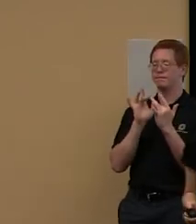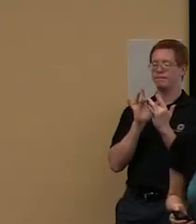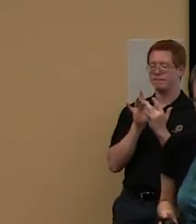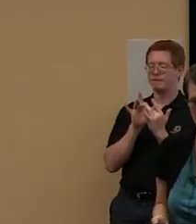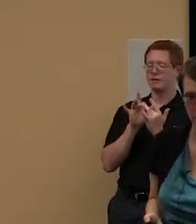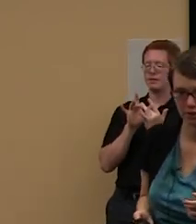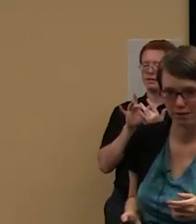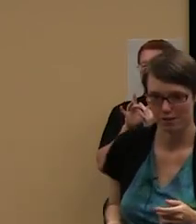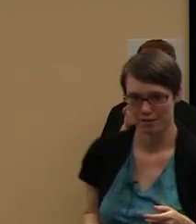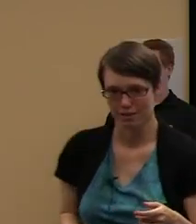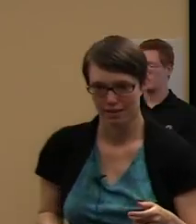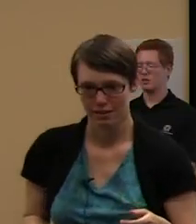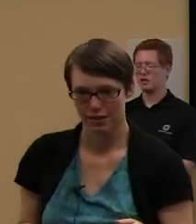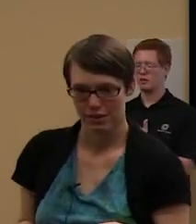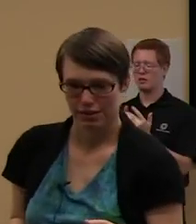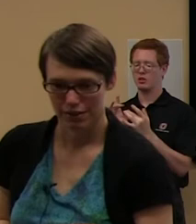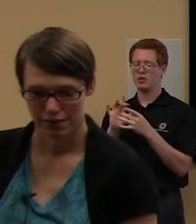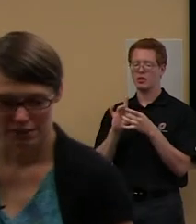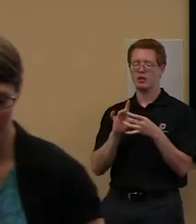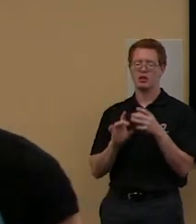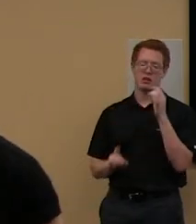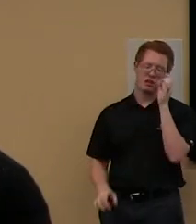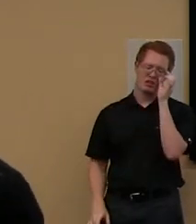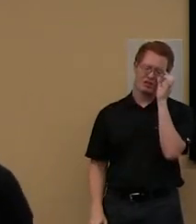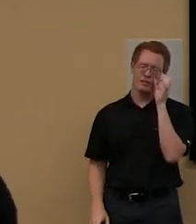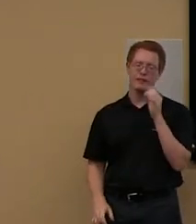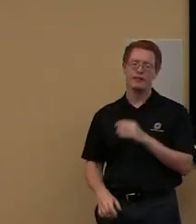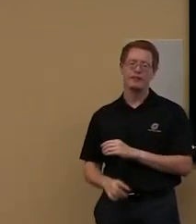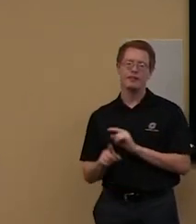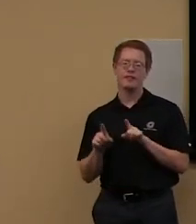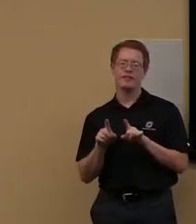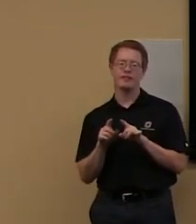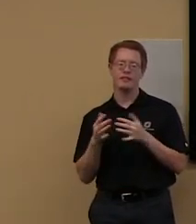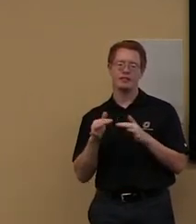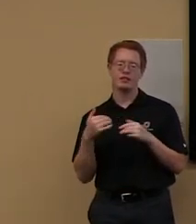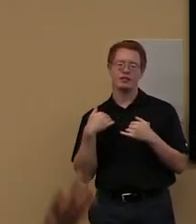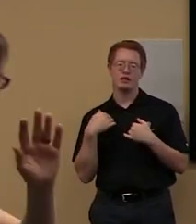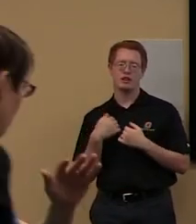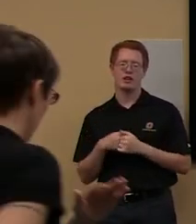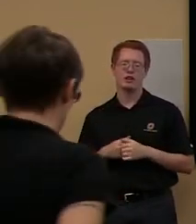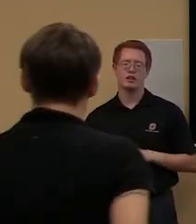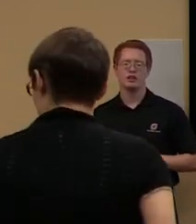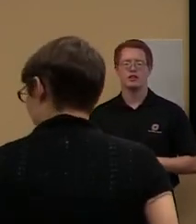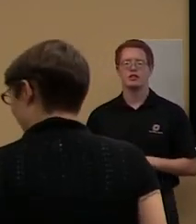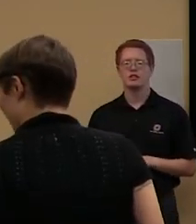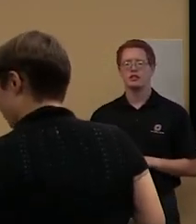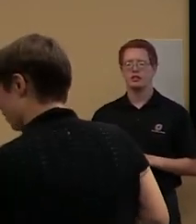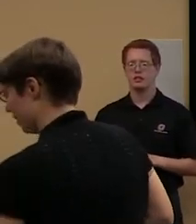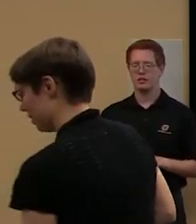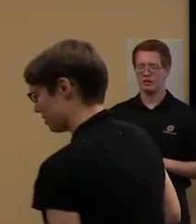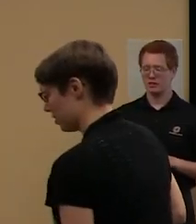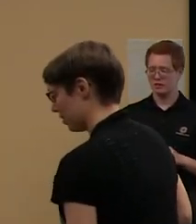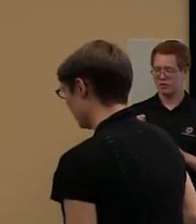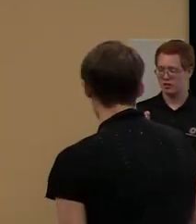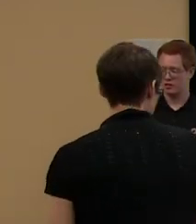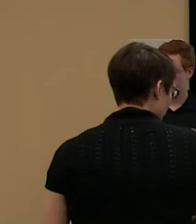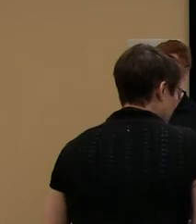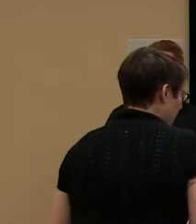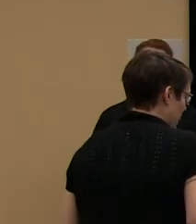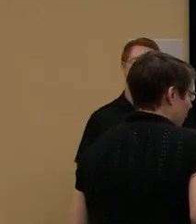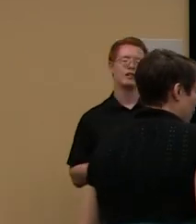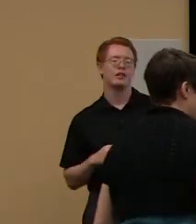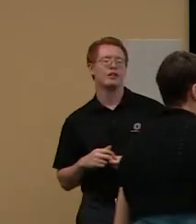Are you in your email there? I already have an account. Oh, already have an account. Fantastic. No problem. All right. That's good.